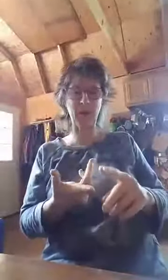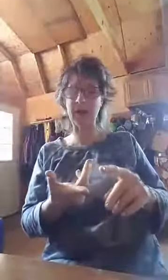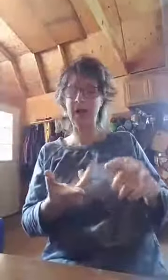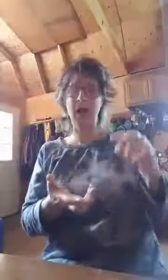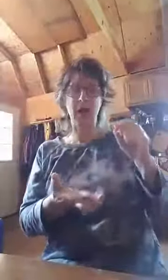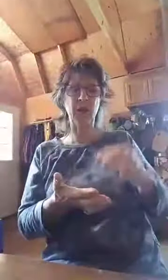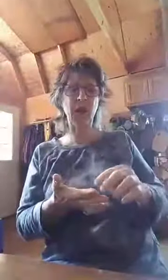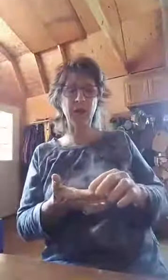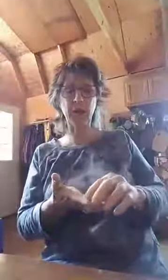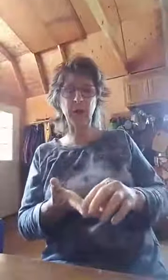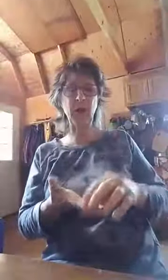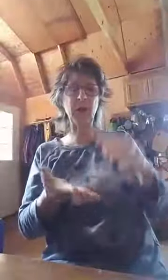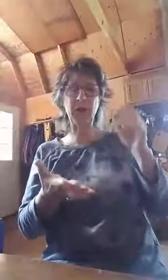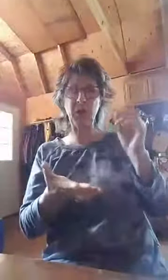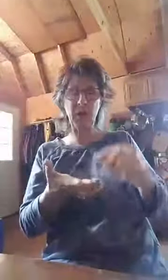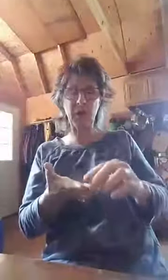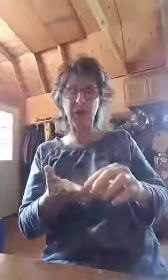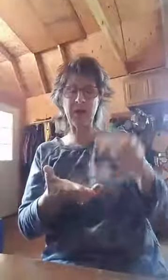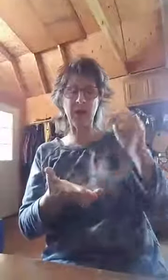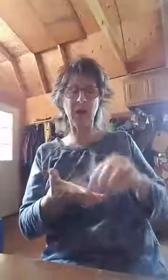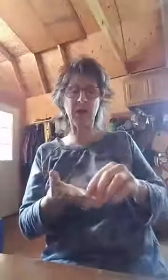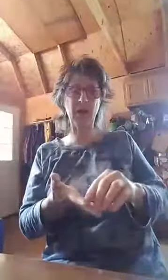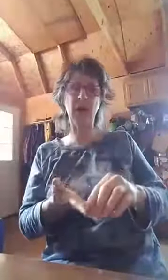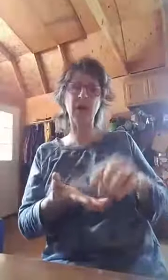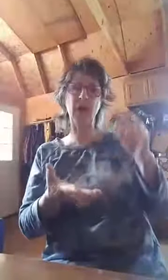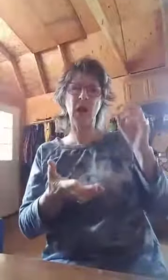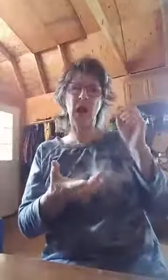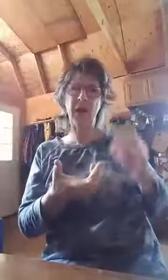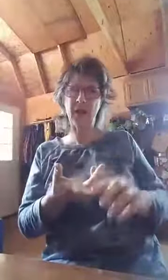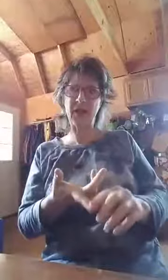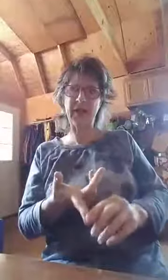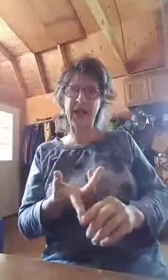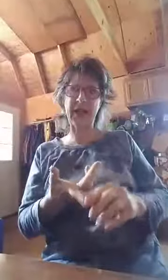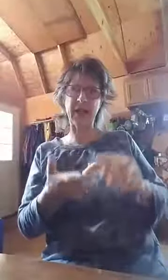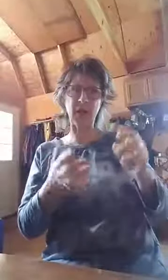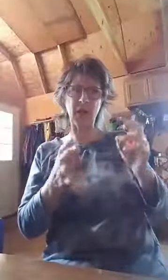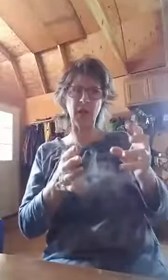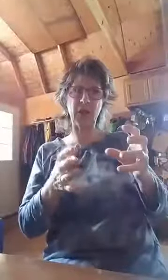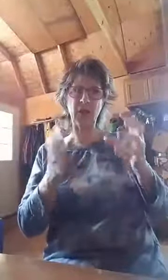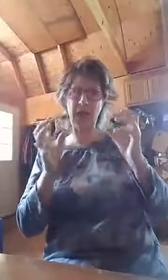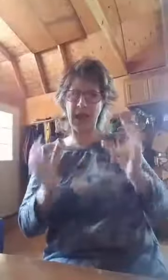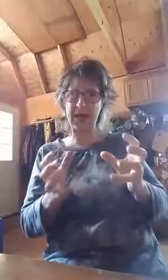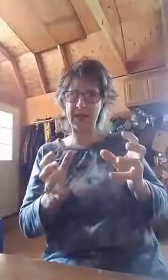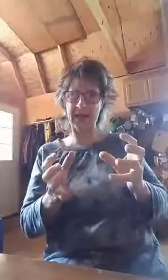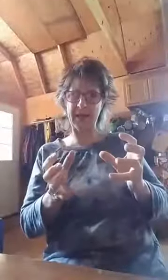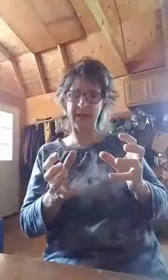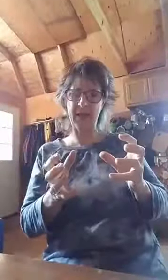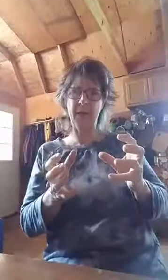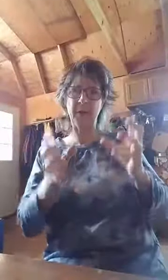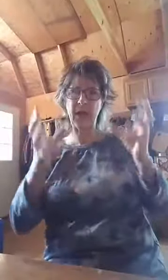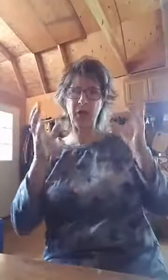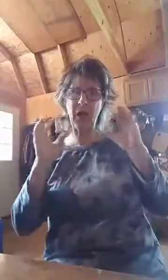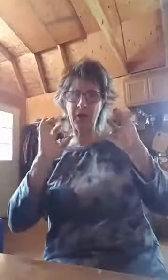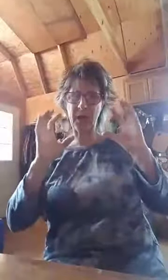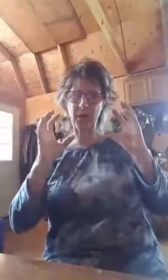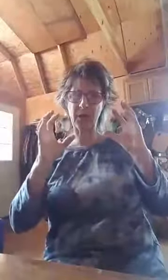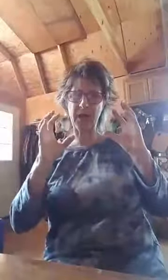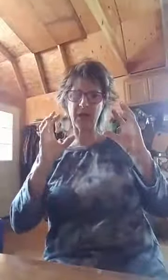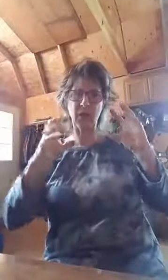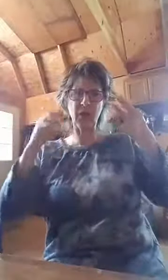books. You have the tools, you have the wisdom, you have the knowledge and understanding to do this with excellence because you have the mind of Christ. You're